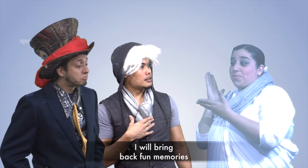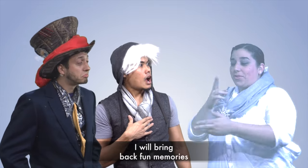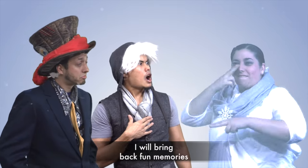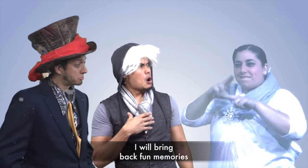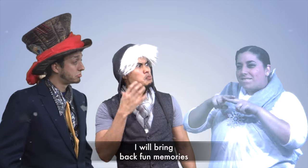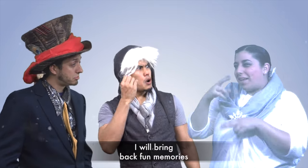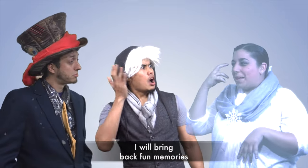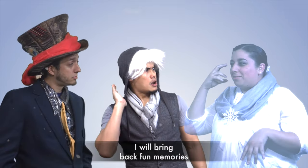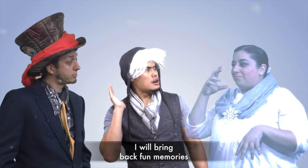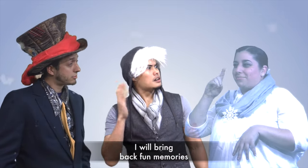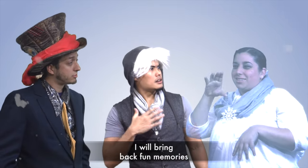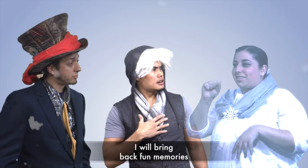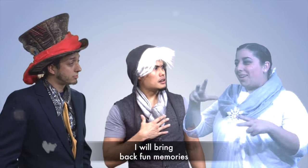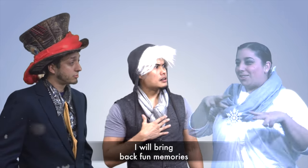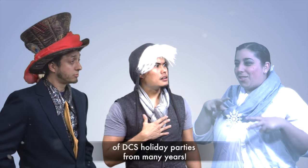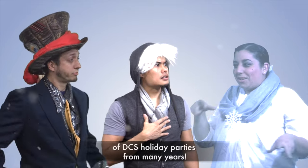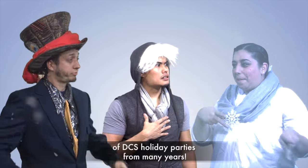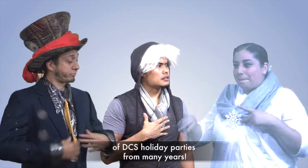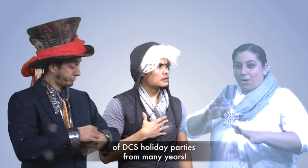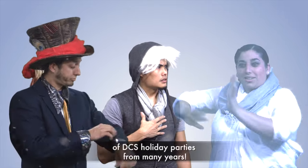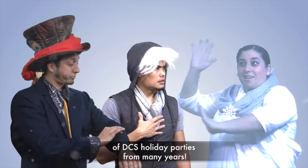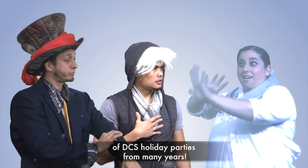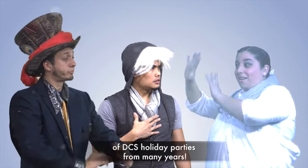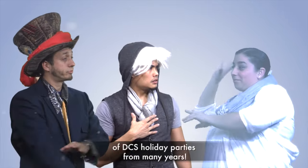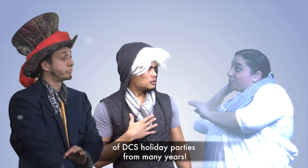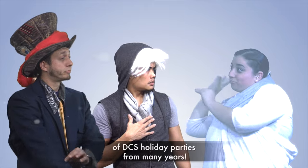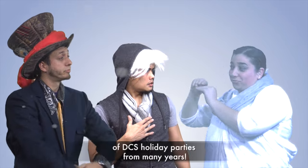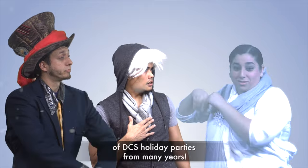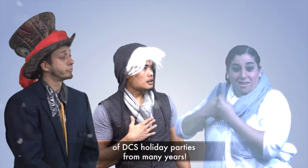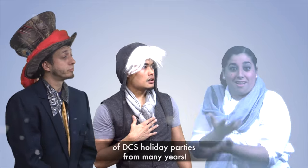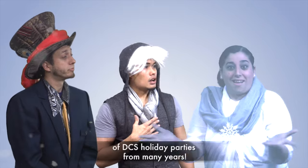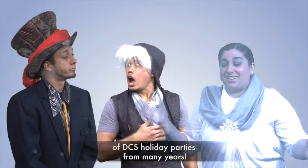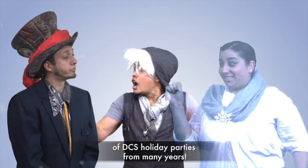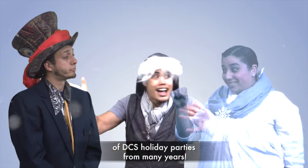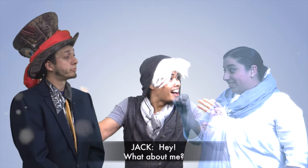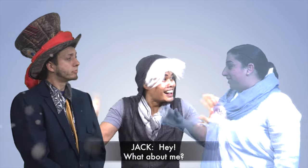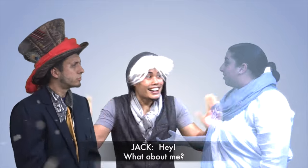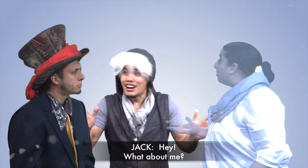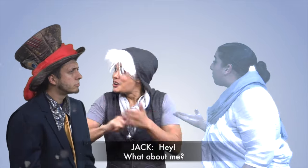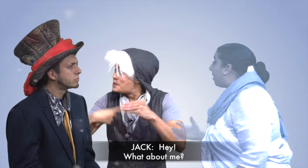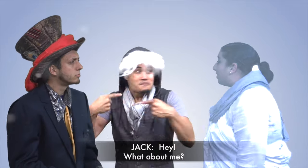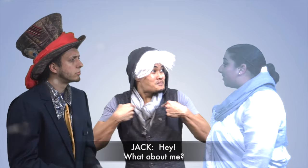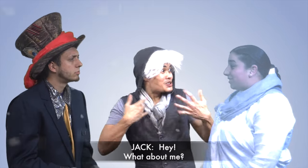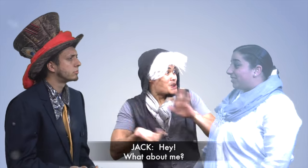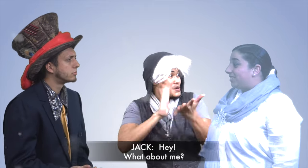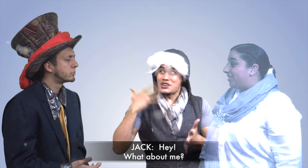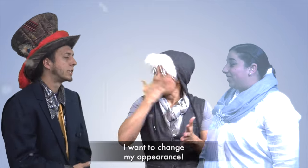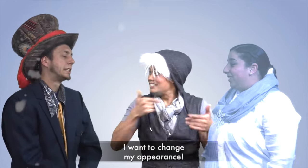will bring back fun memories of DCS holiday parties from many years. Hey, hey, hey!